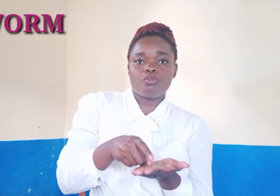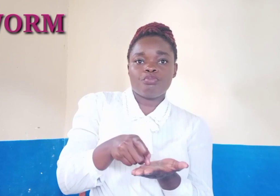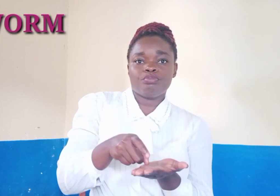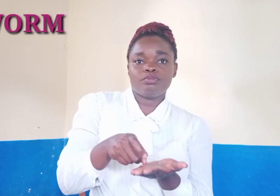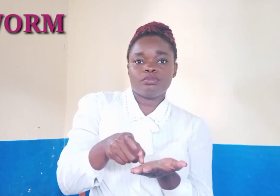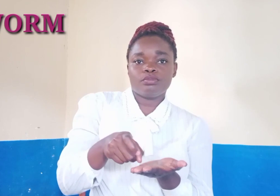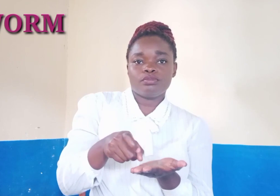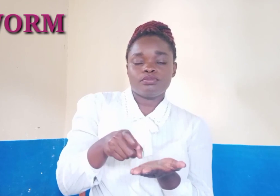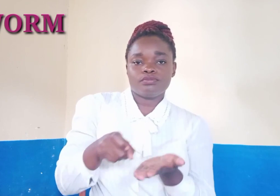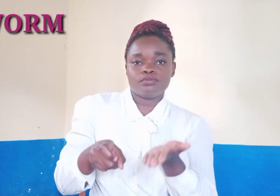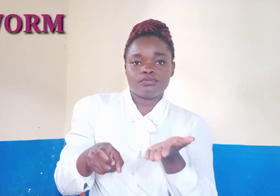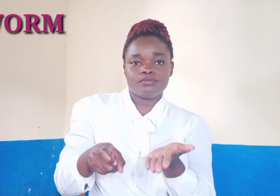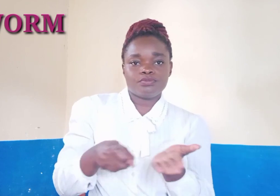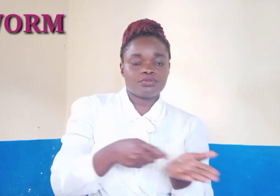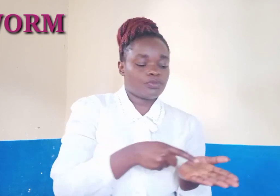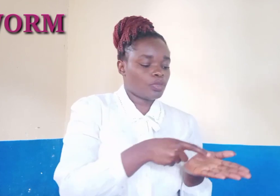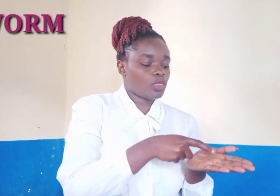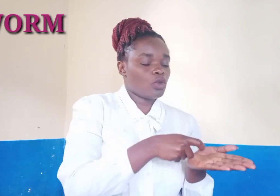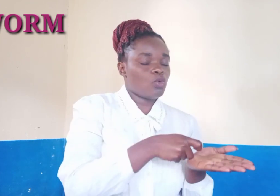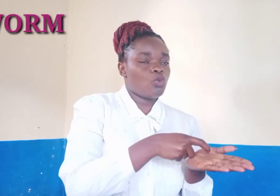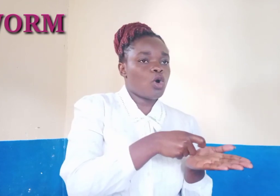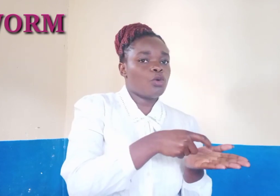warm